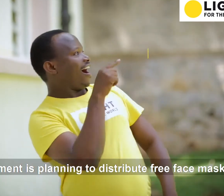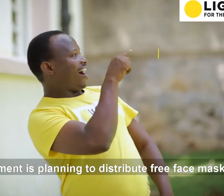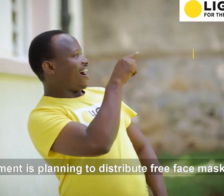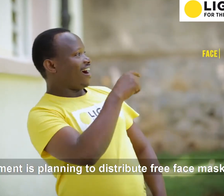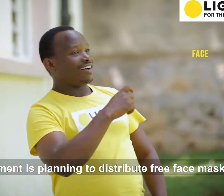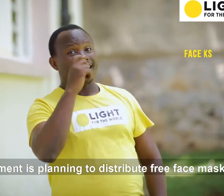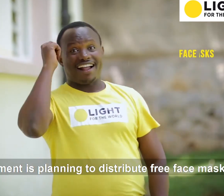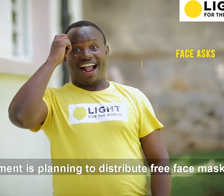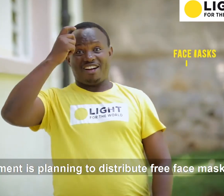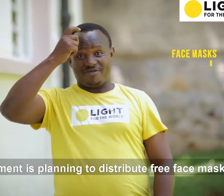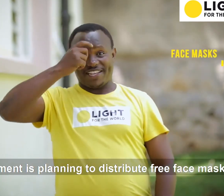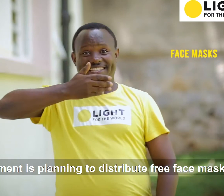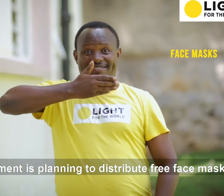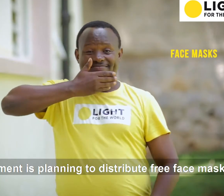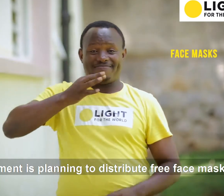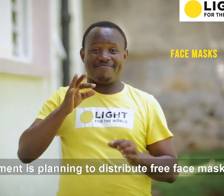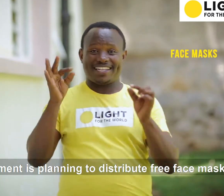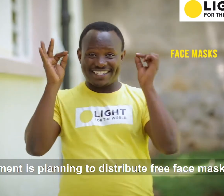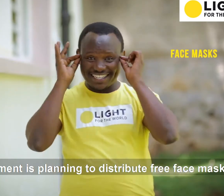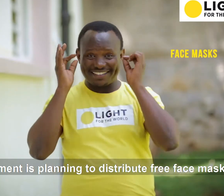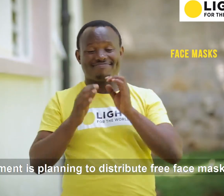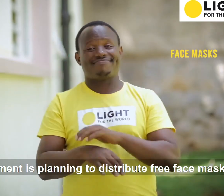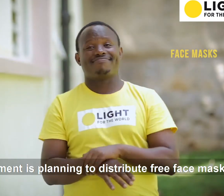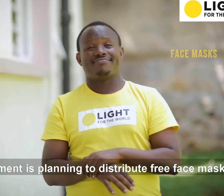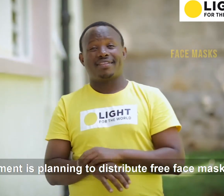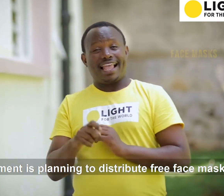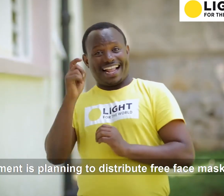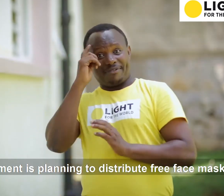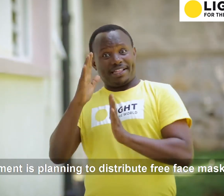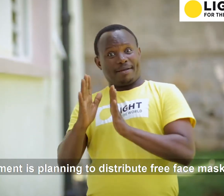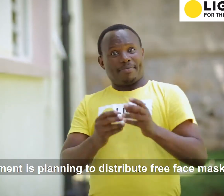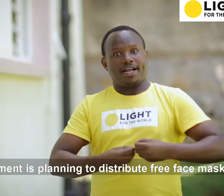12. Government is planning to distribute free face masks.